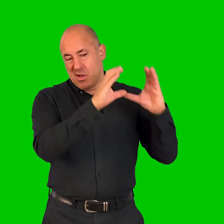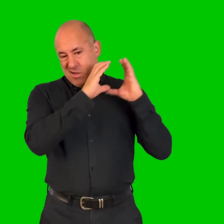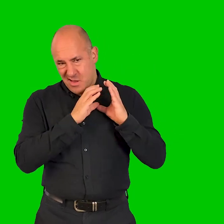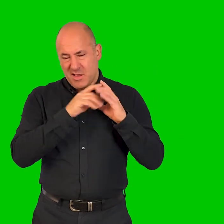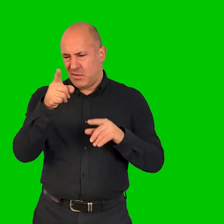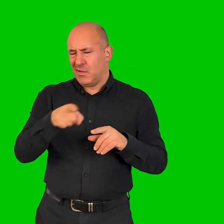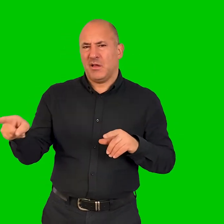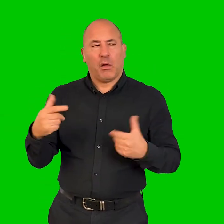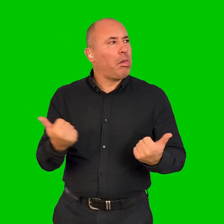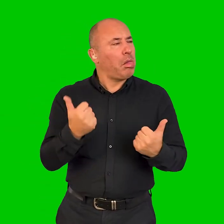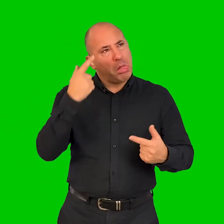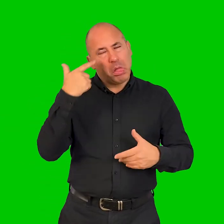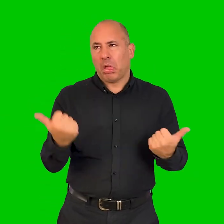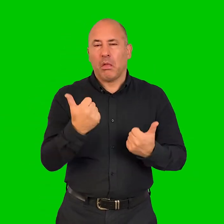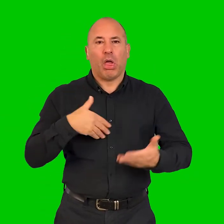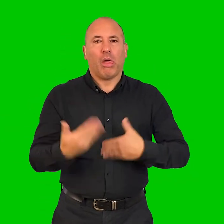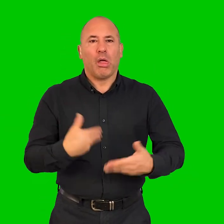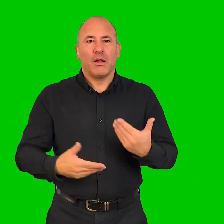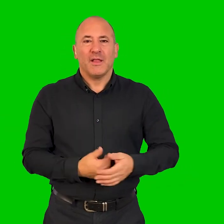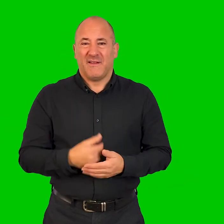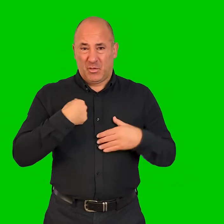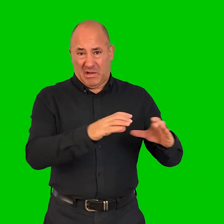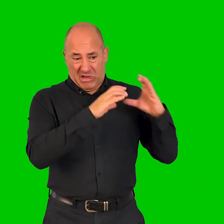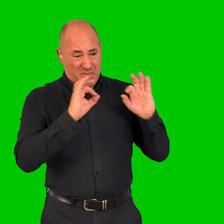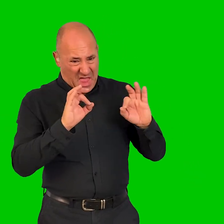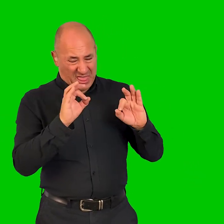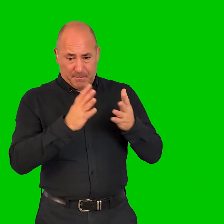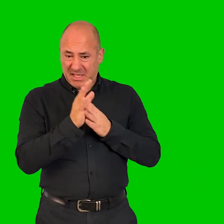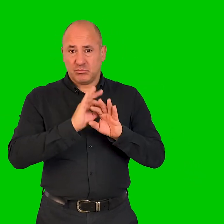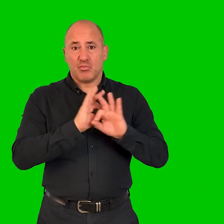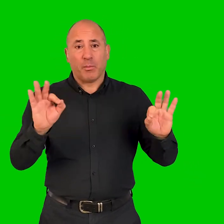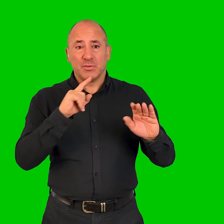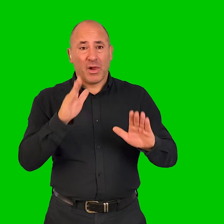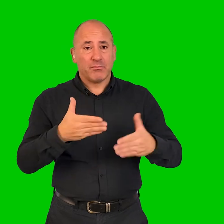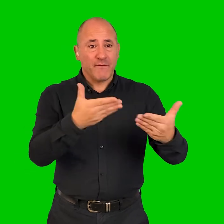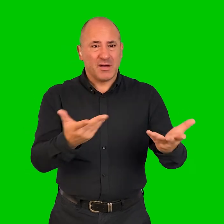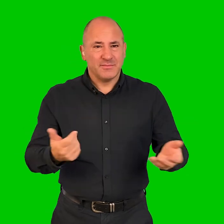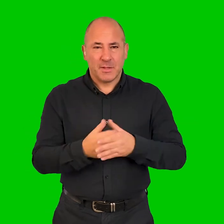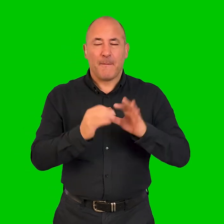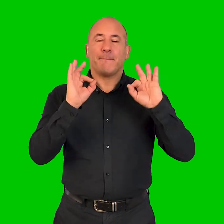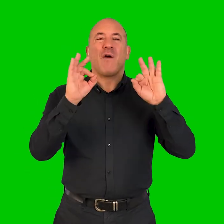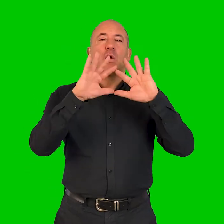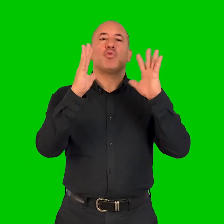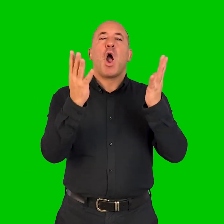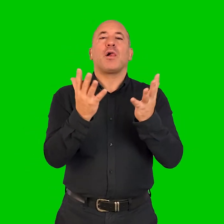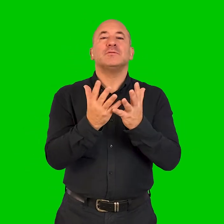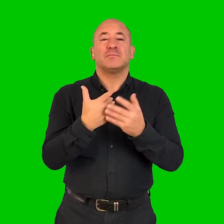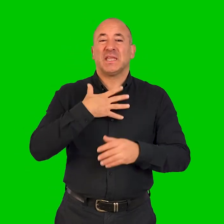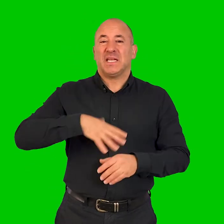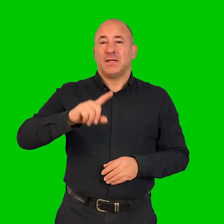on, don't we? Because like, if we don't, who else is going to do it? Absolutely. In an ideal world, what we need is, is